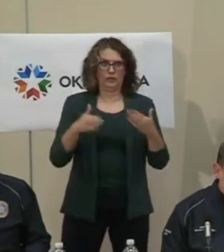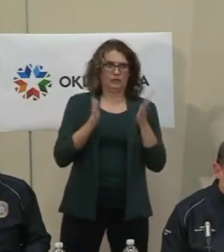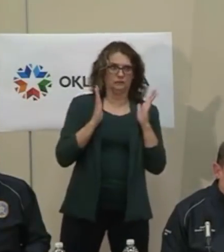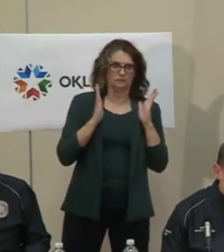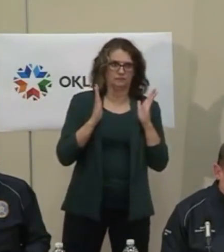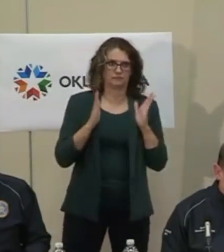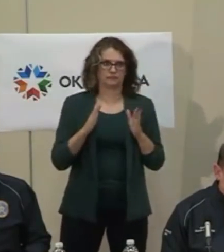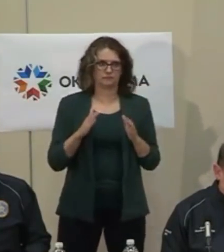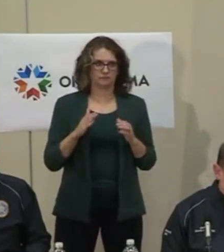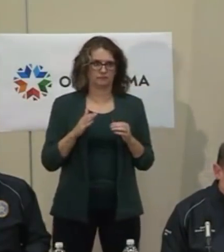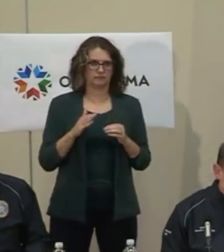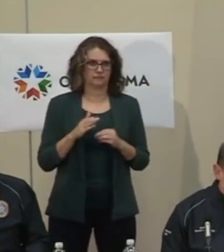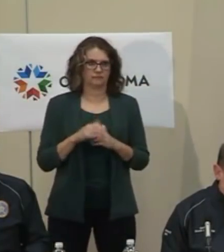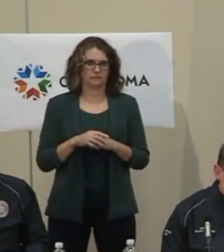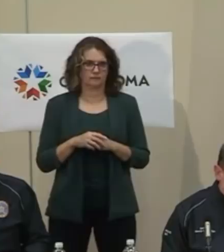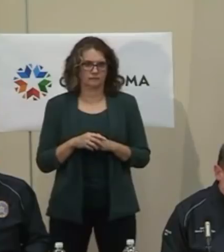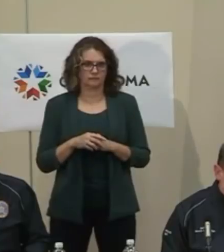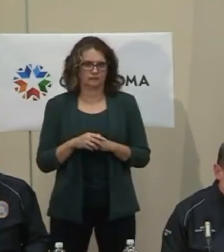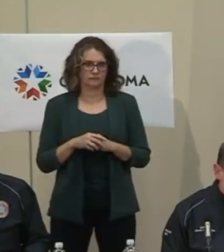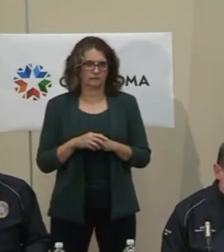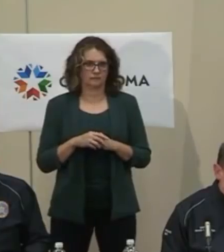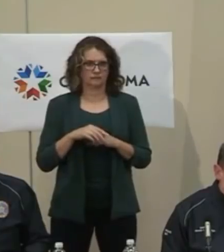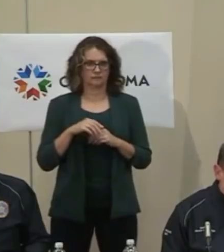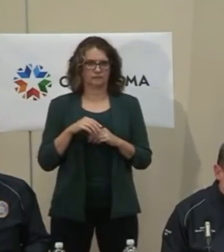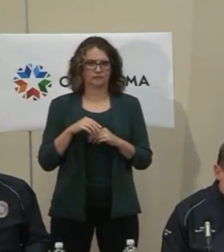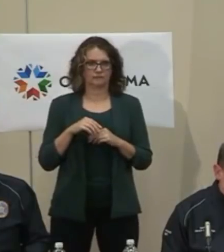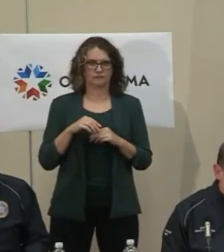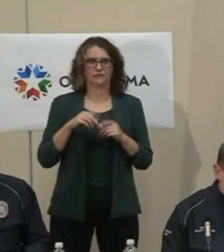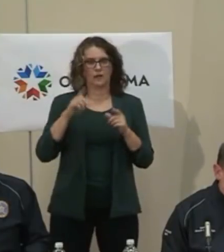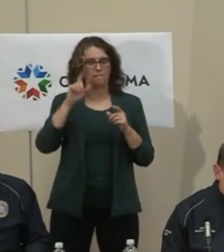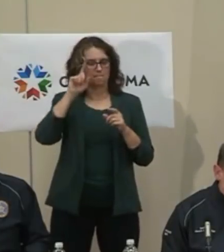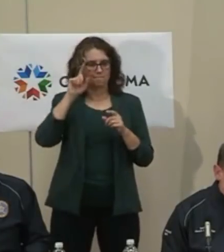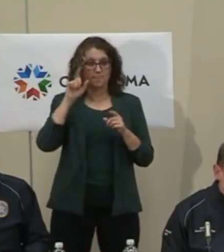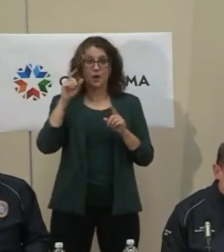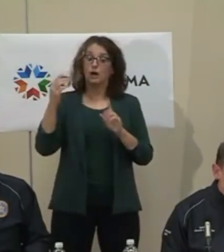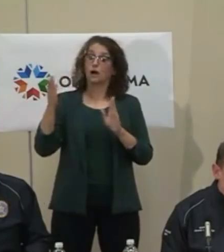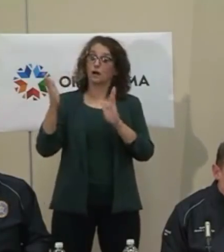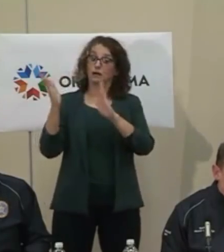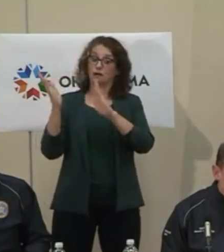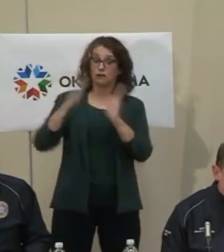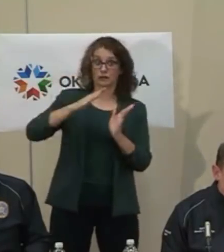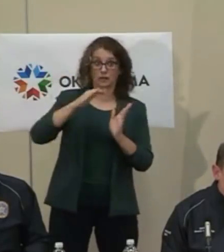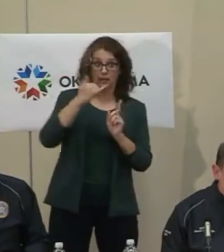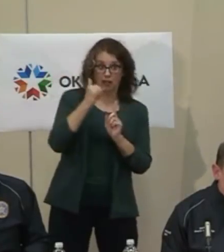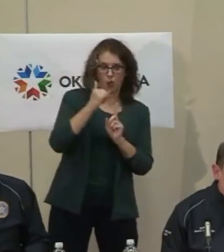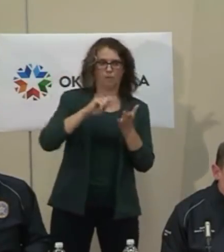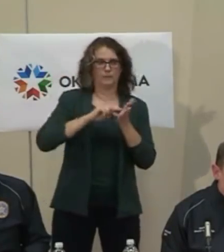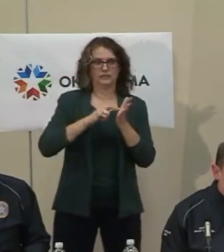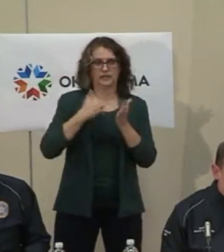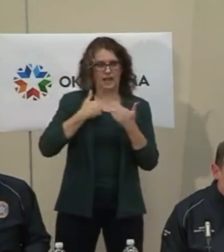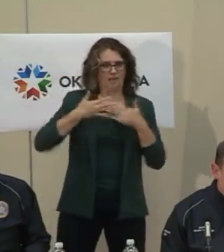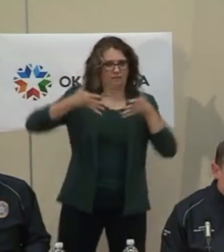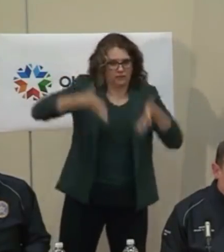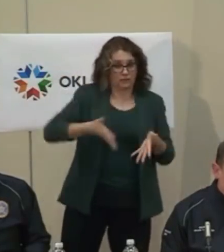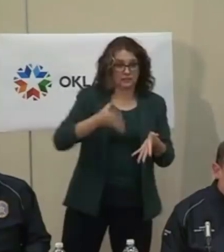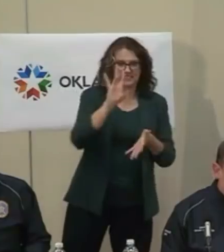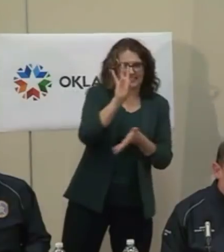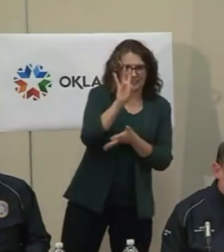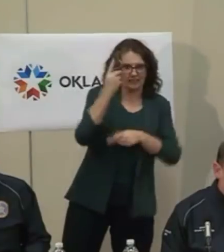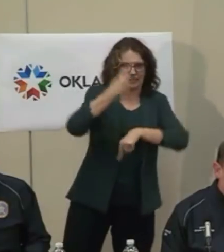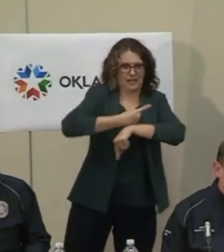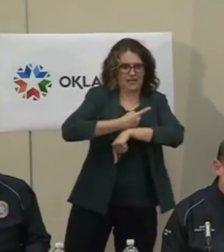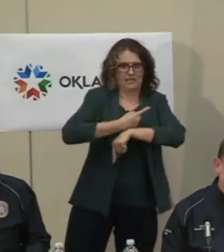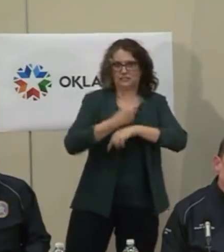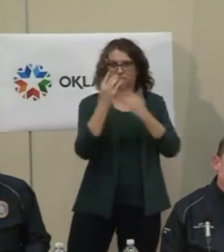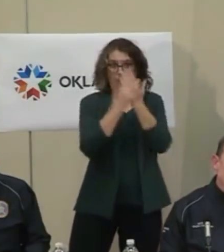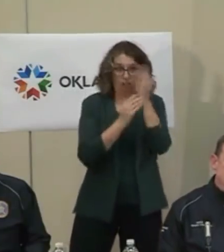seven days of PPE on hand. And if they're a level two, it will activate at different times based